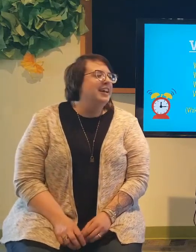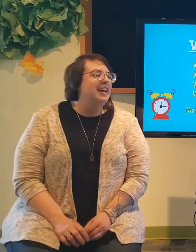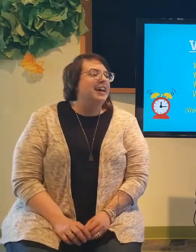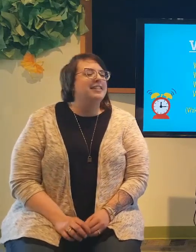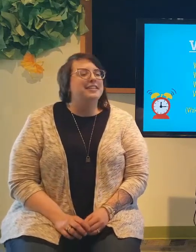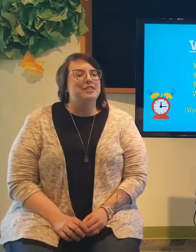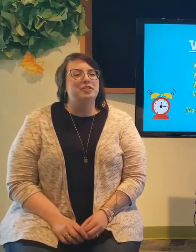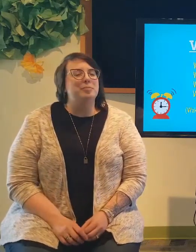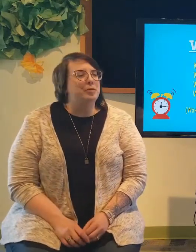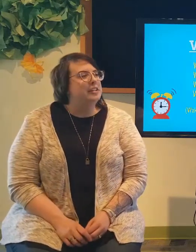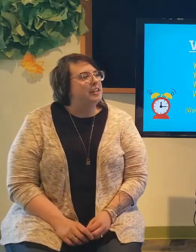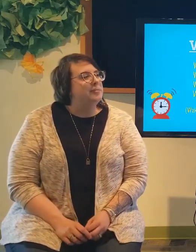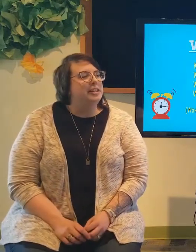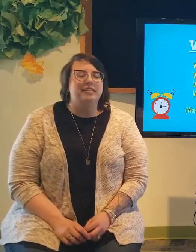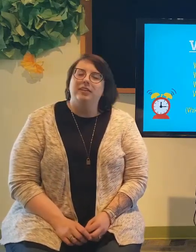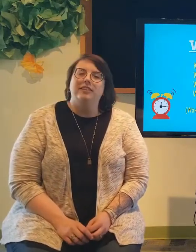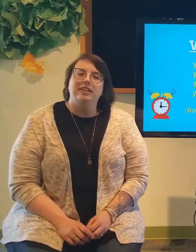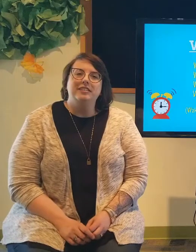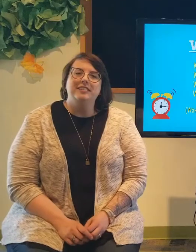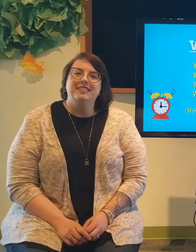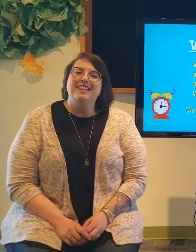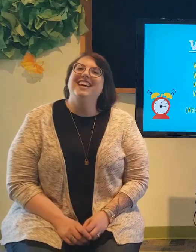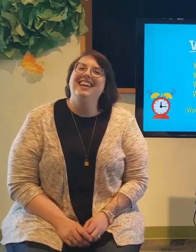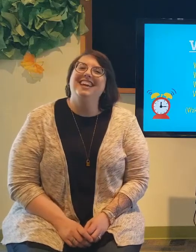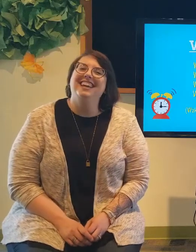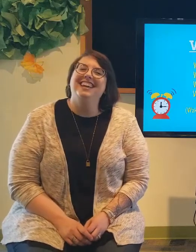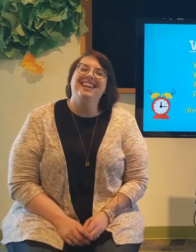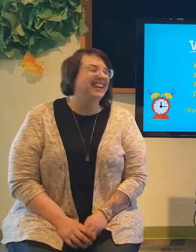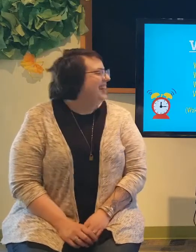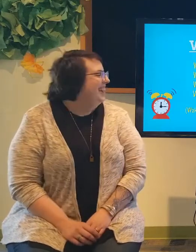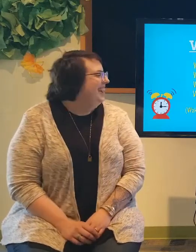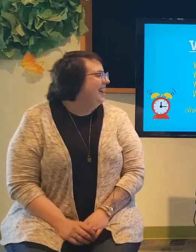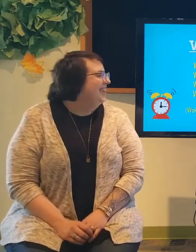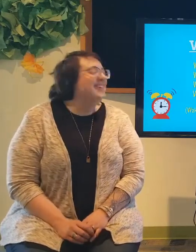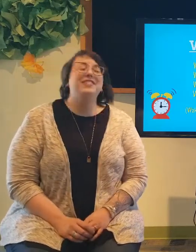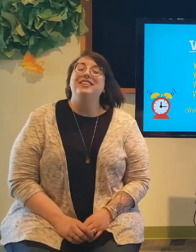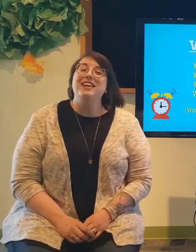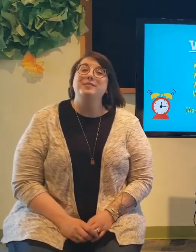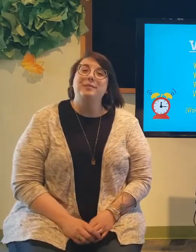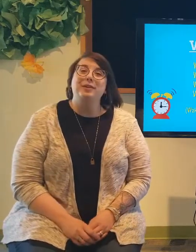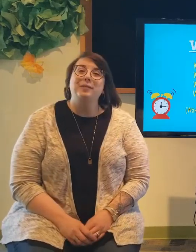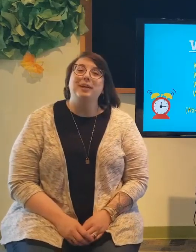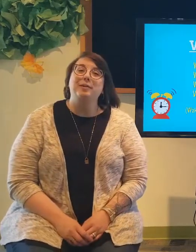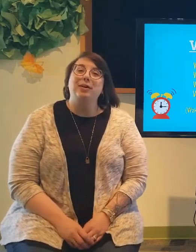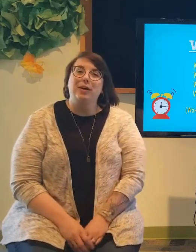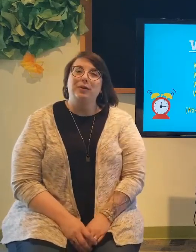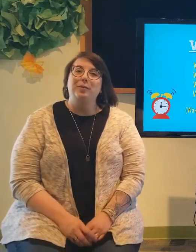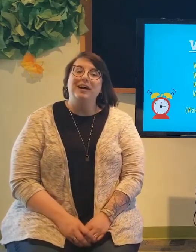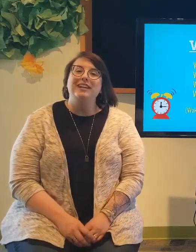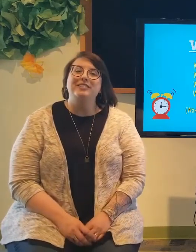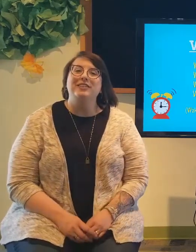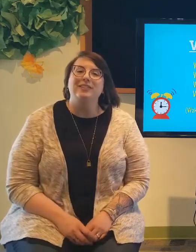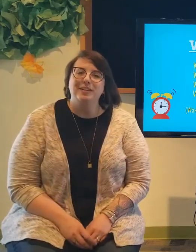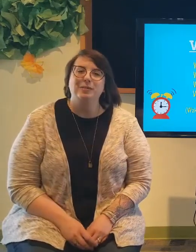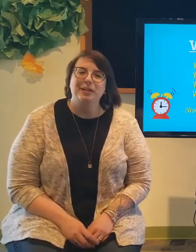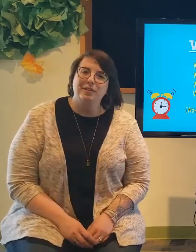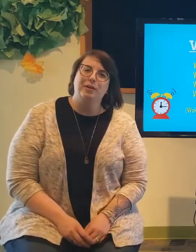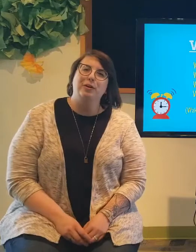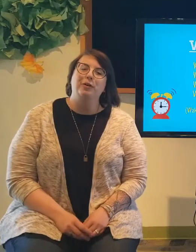I think that's just mostly us making funny faces. Alright, for the last one we're going to wake up our whole body. So, get ready to wiggle your whole